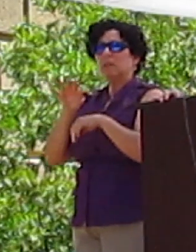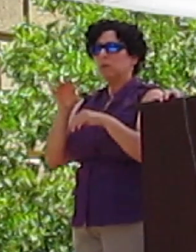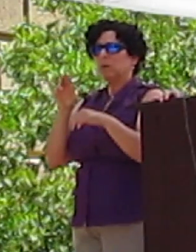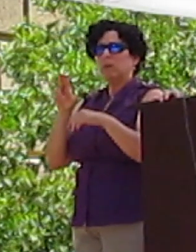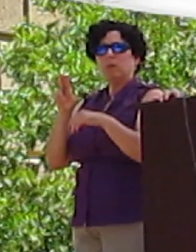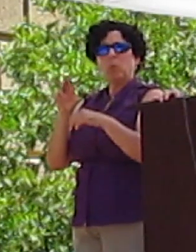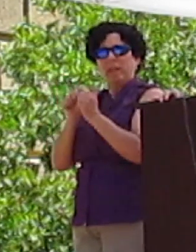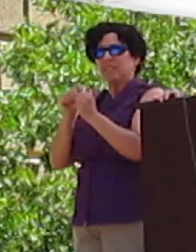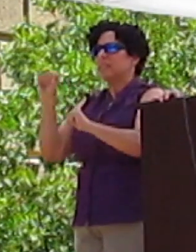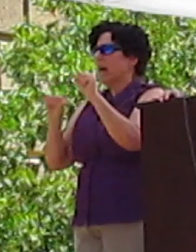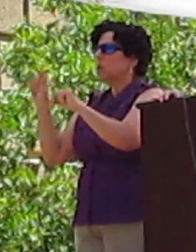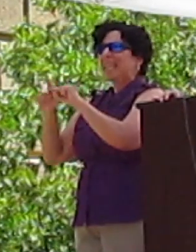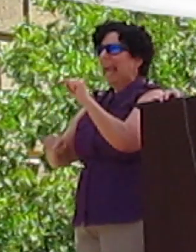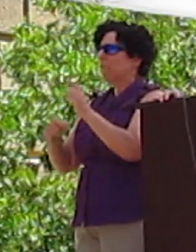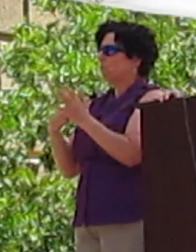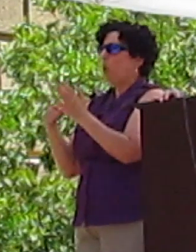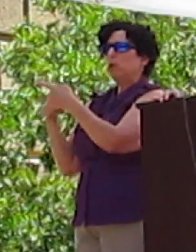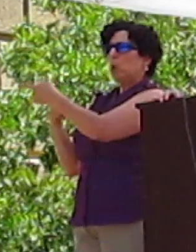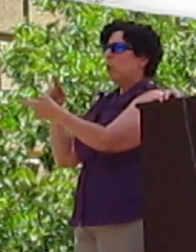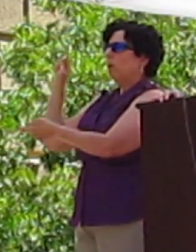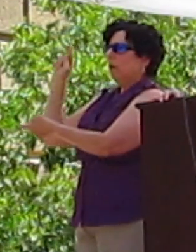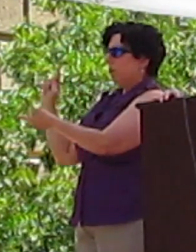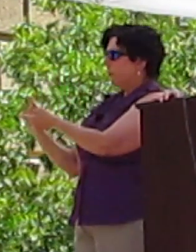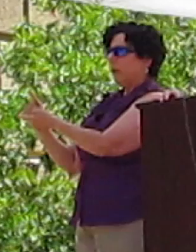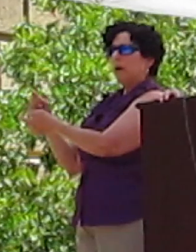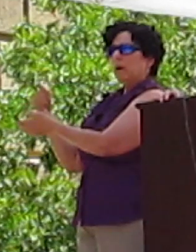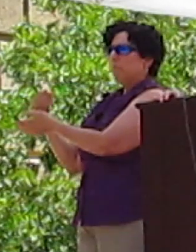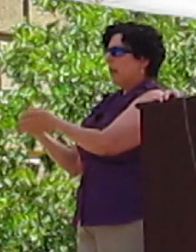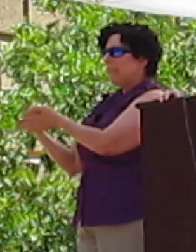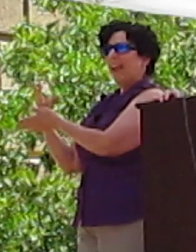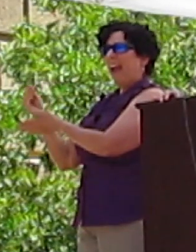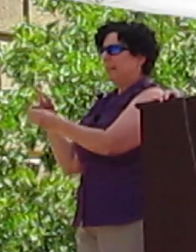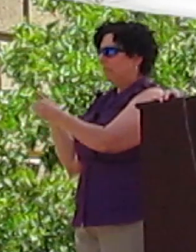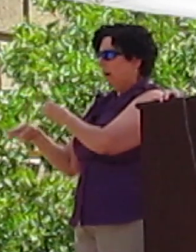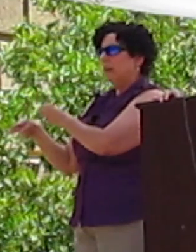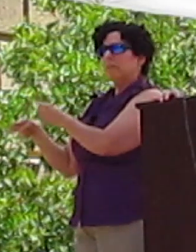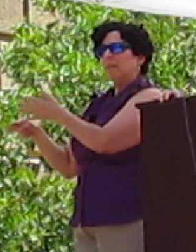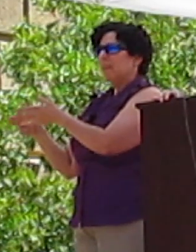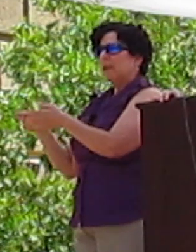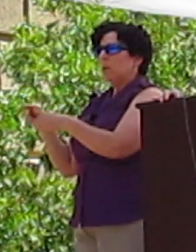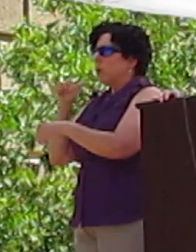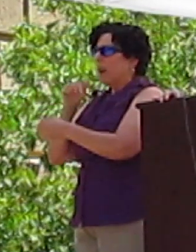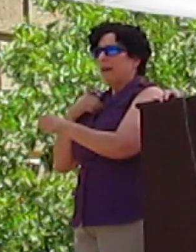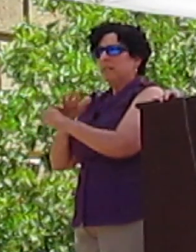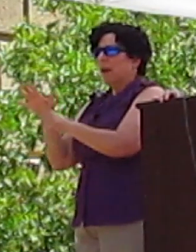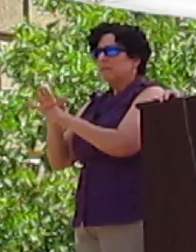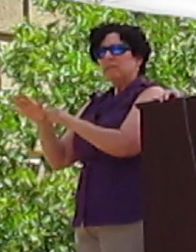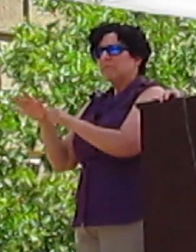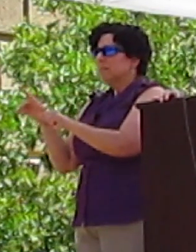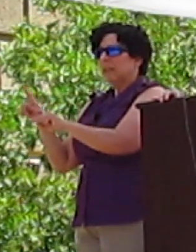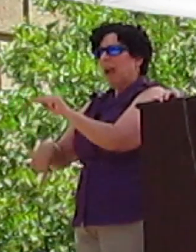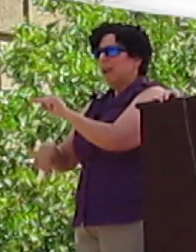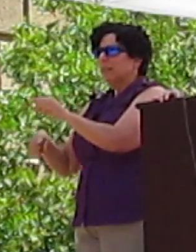the future losses because we've long since passed the point of, you know, cuts could improve efficiency. No more.